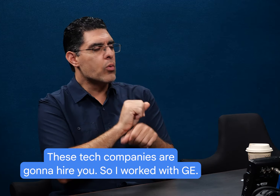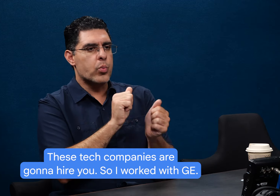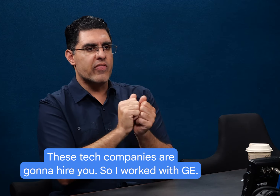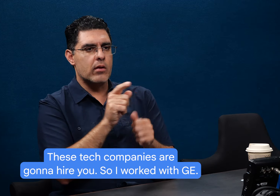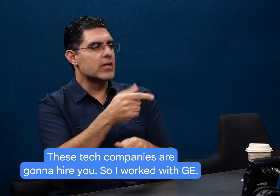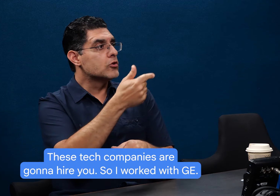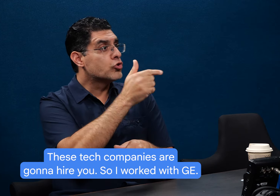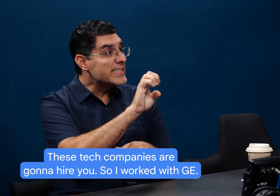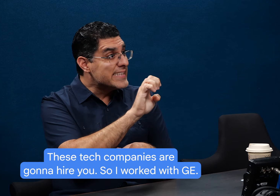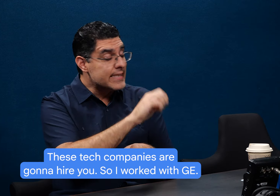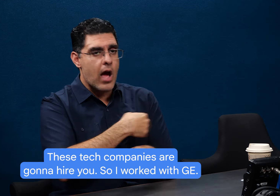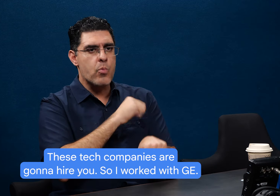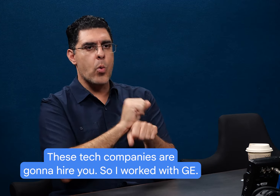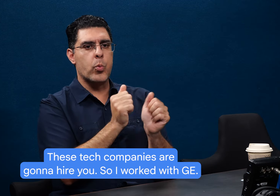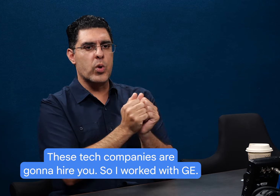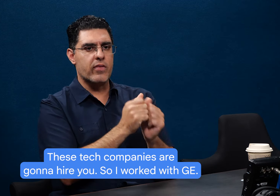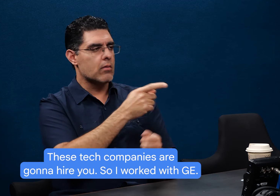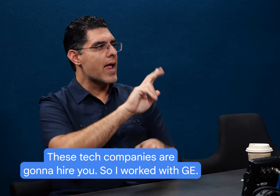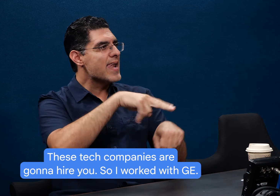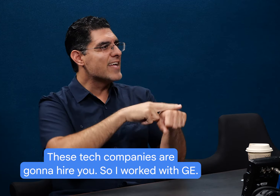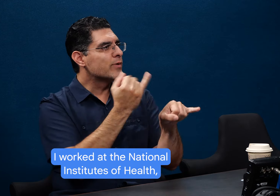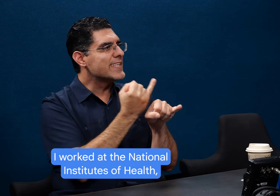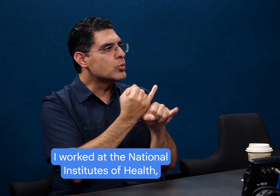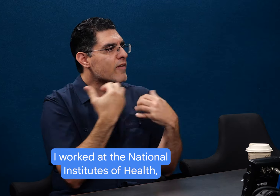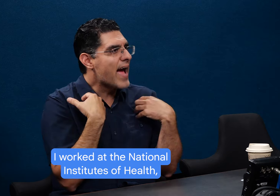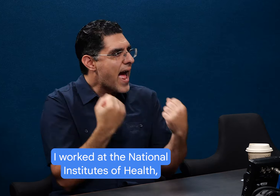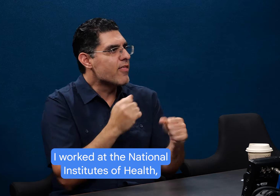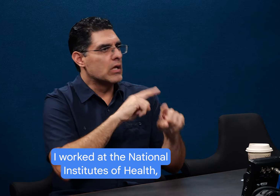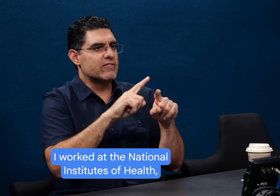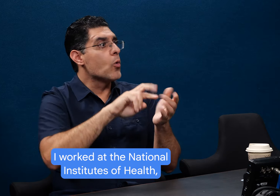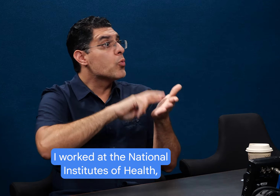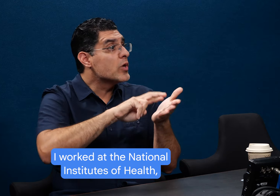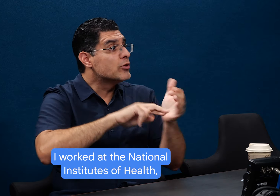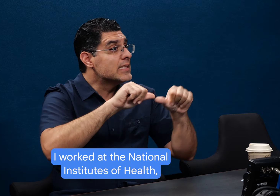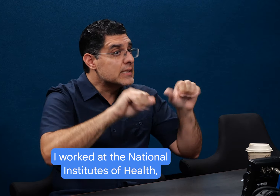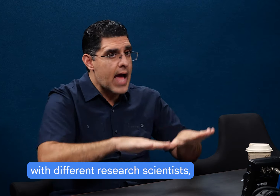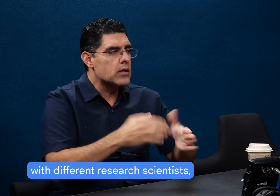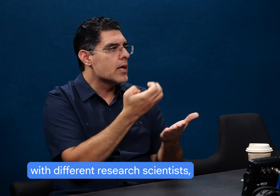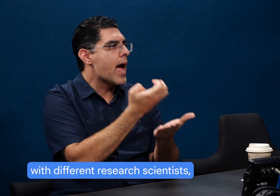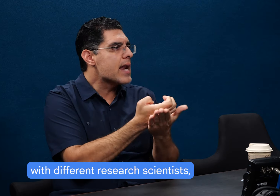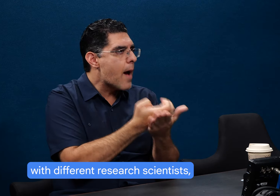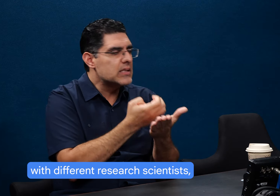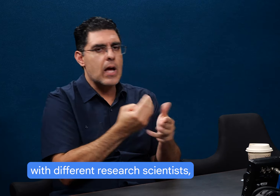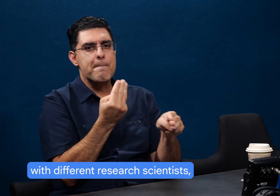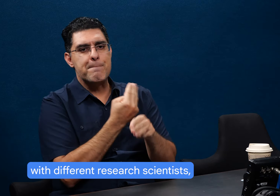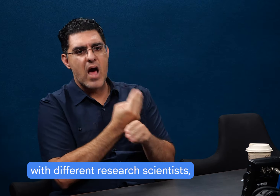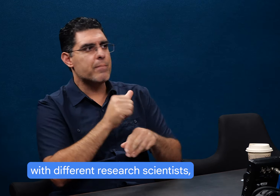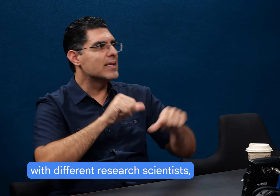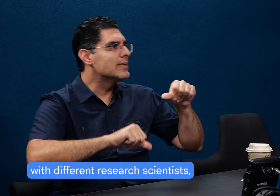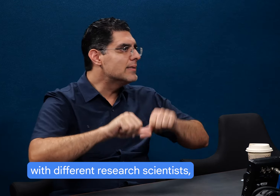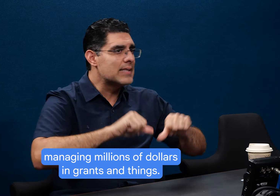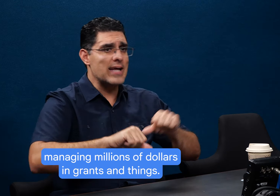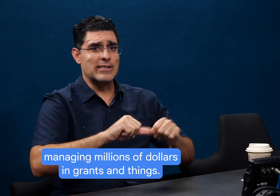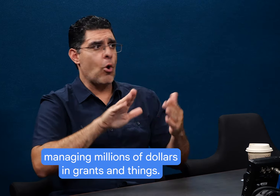These tech companies are going to hire you. So I worked with GE. I worked at the National Institutes of Health with different